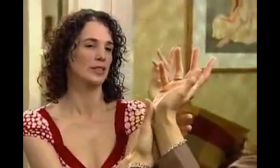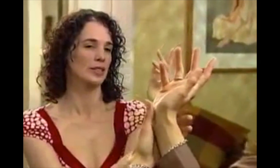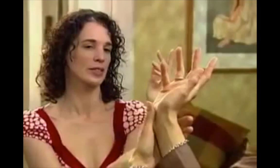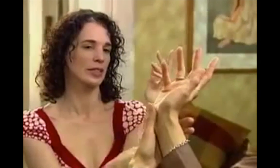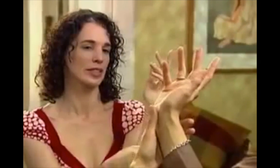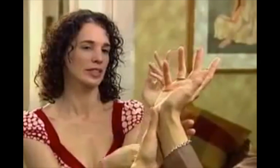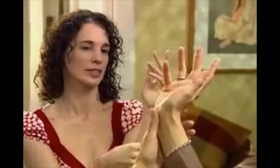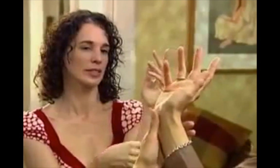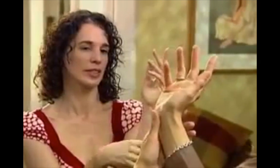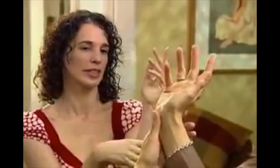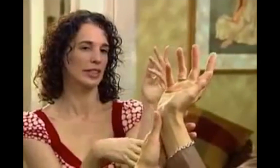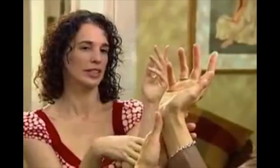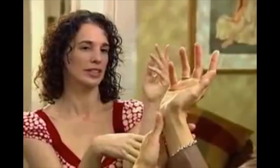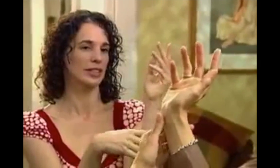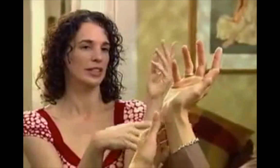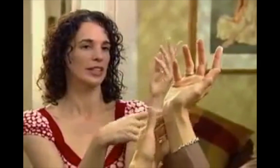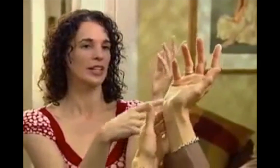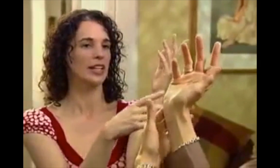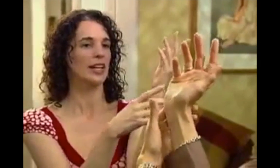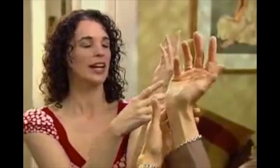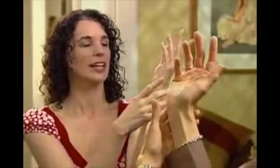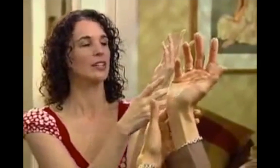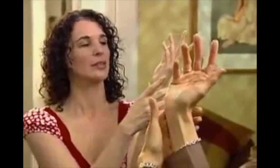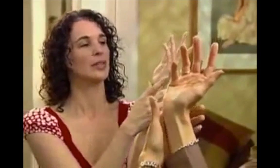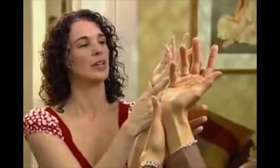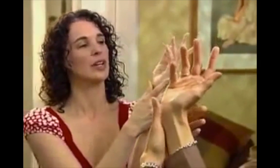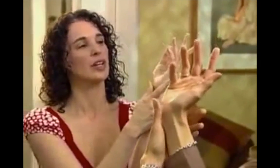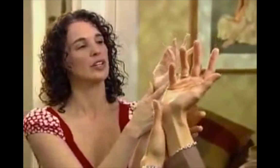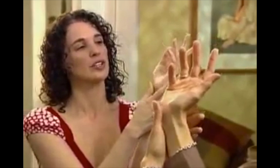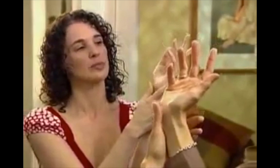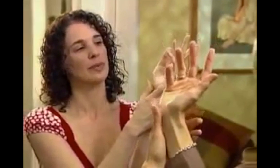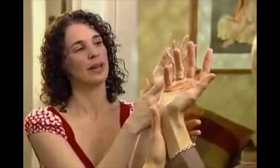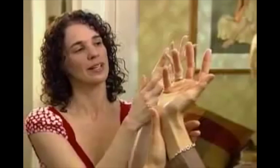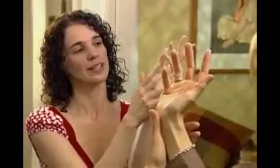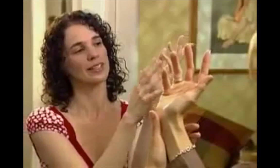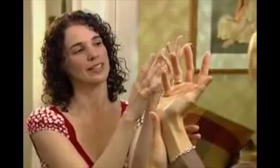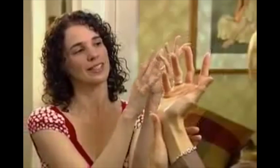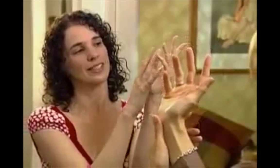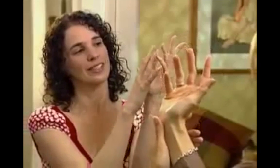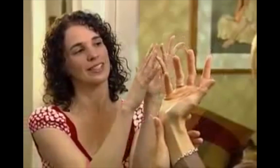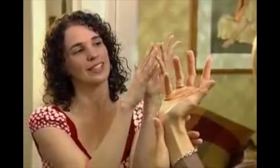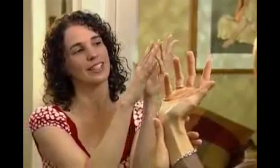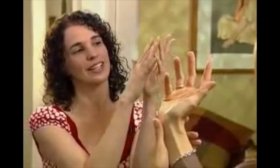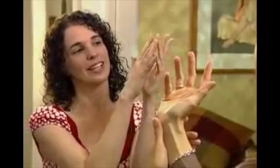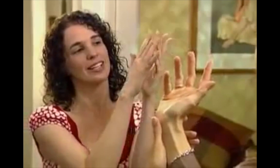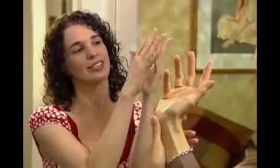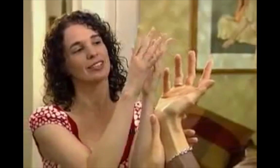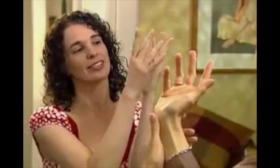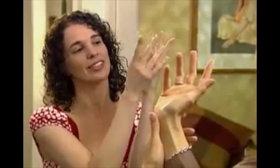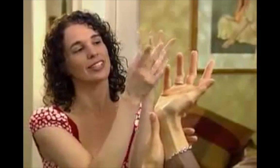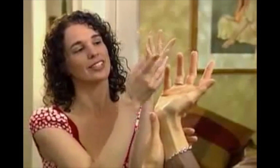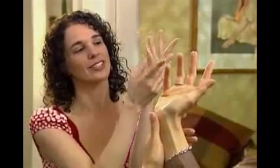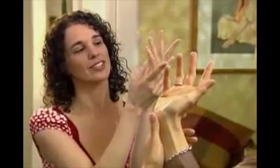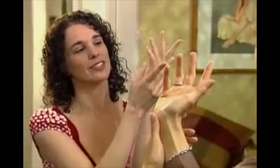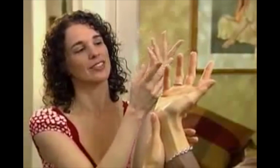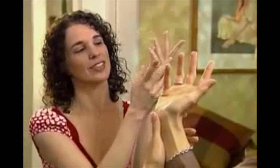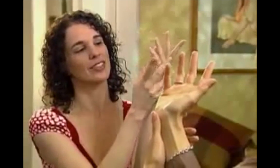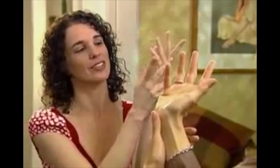good. Right. Okay. And you want to arch back a little. And reach the fingers